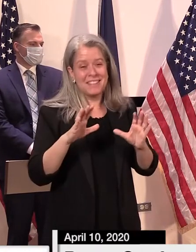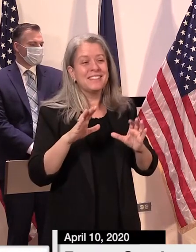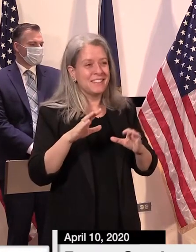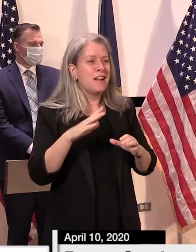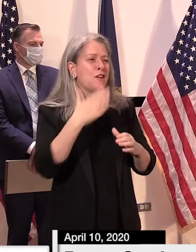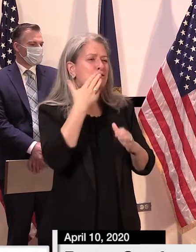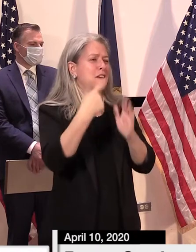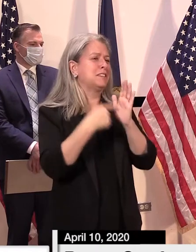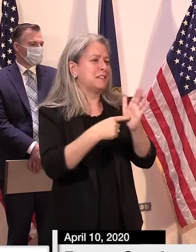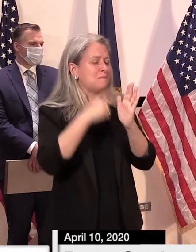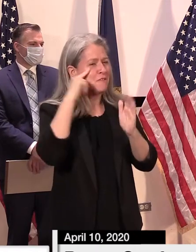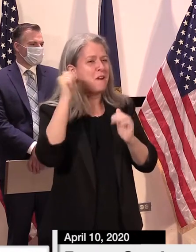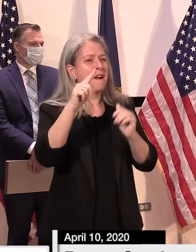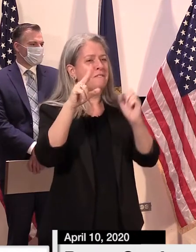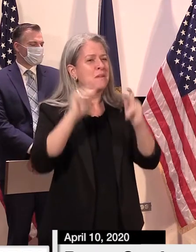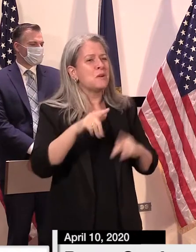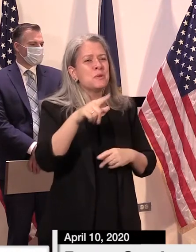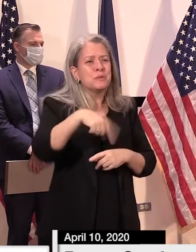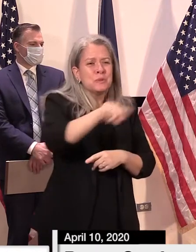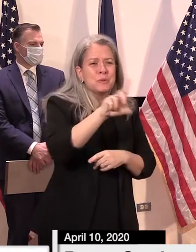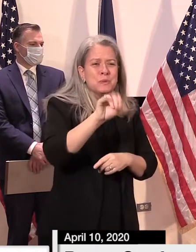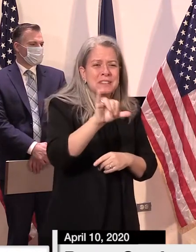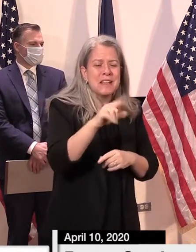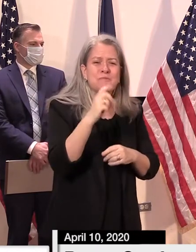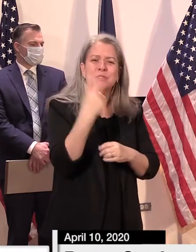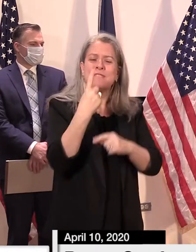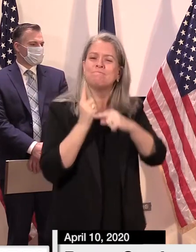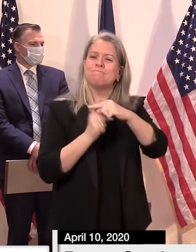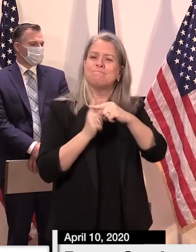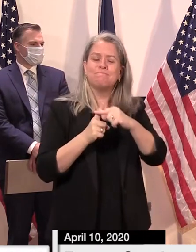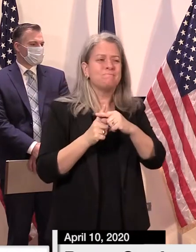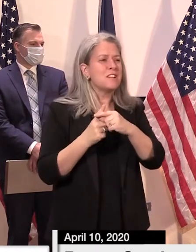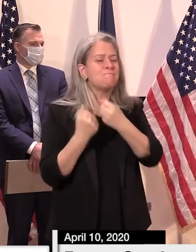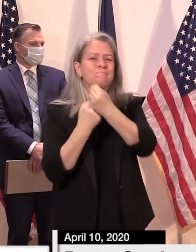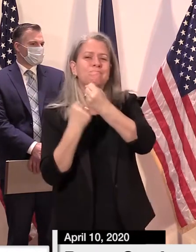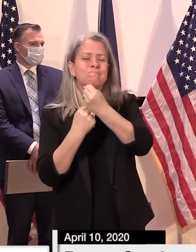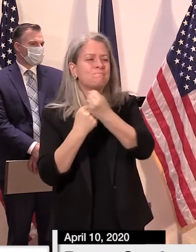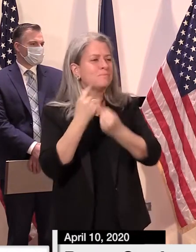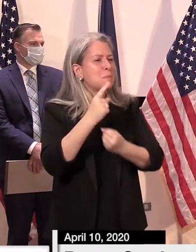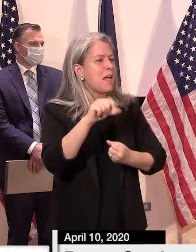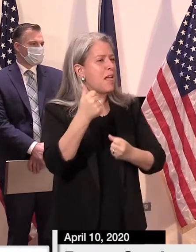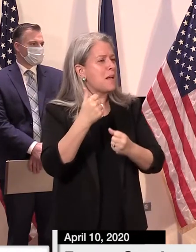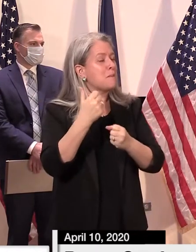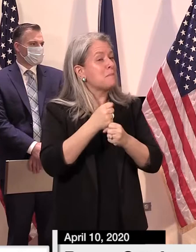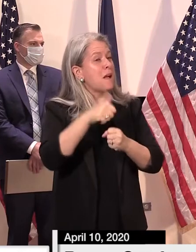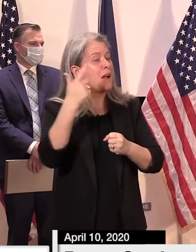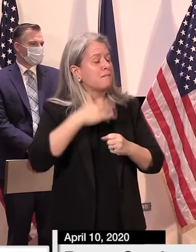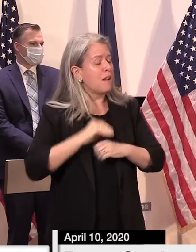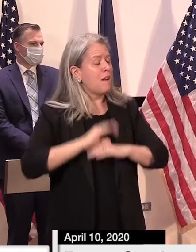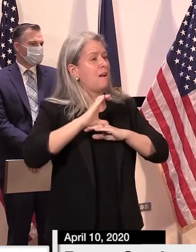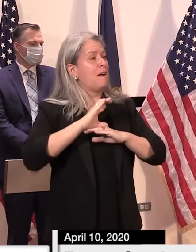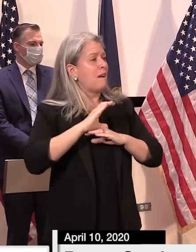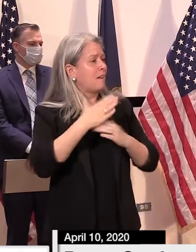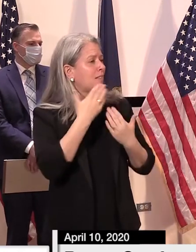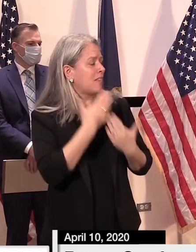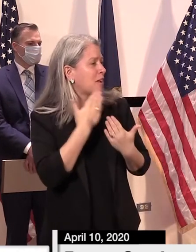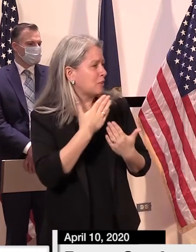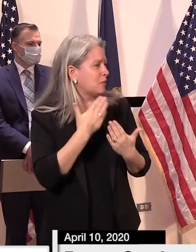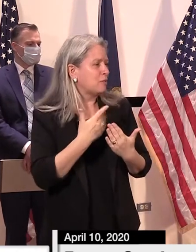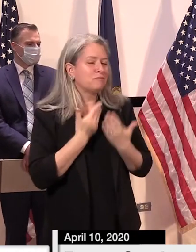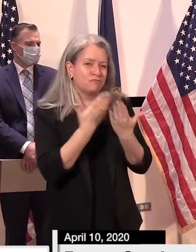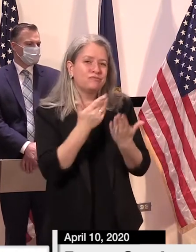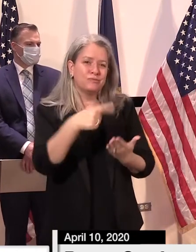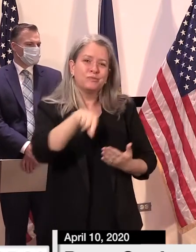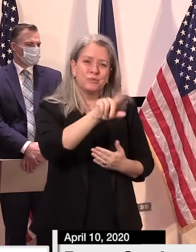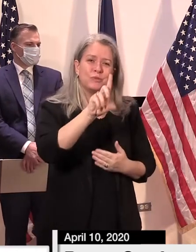for all Vermonters to do something that will brighten the day of someone else over the